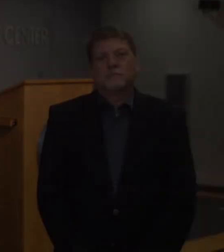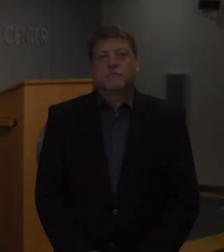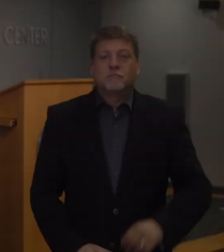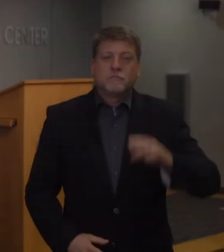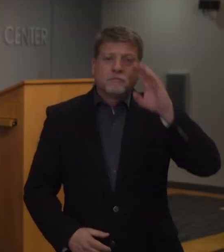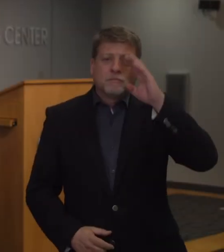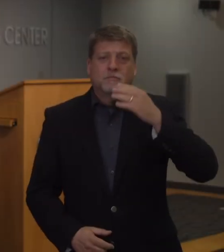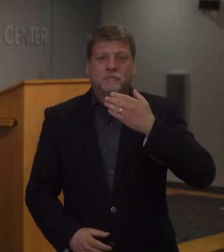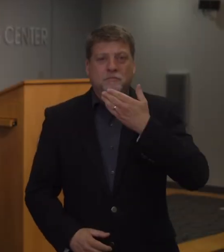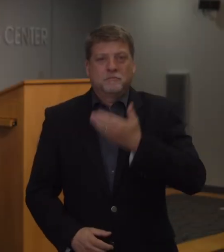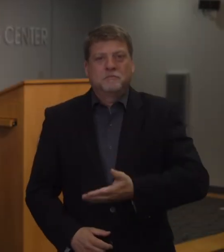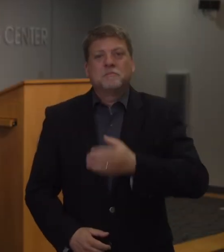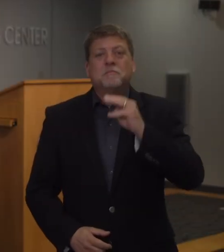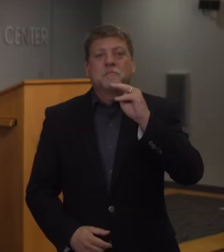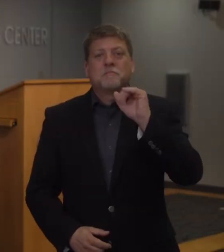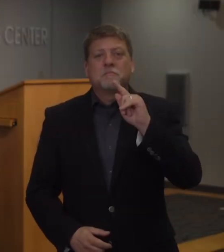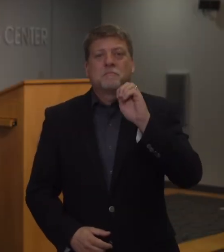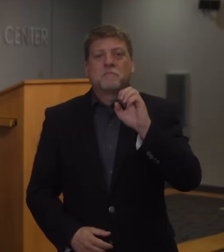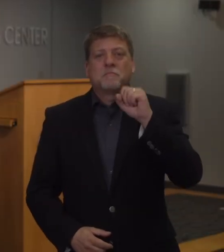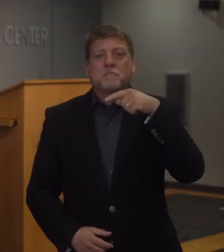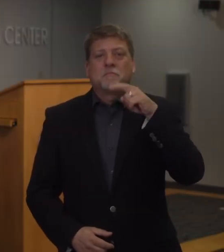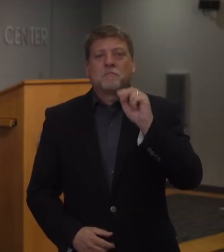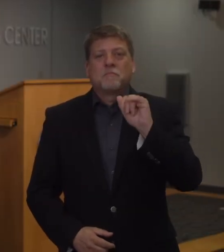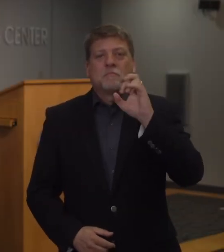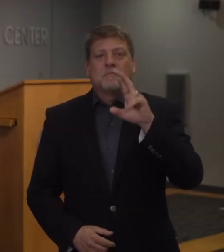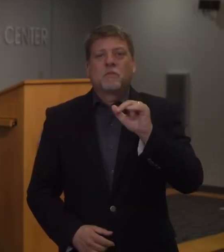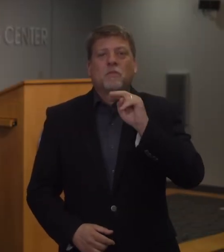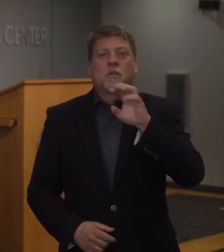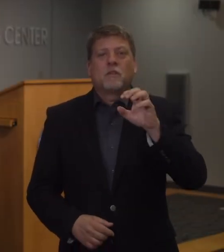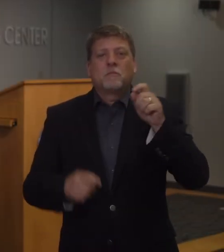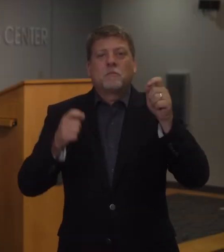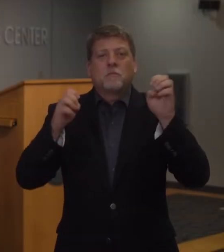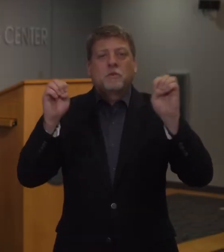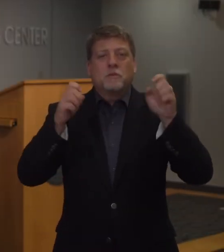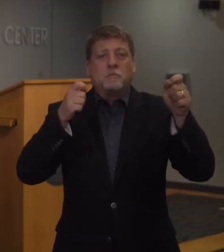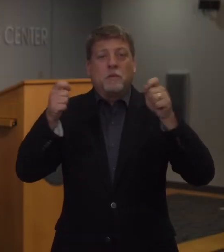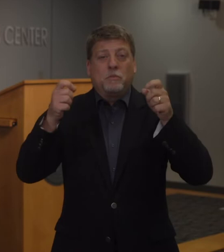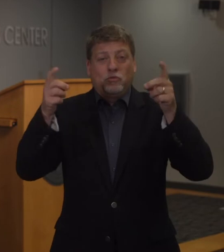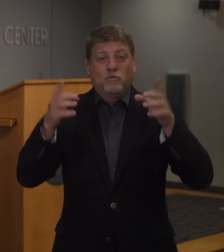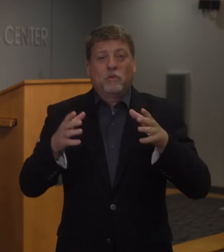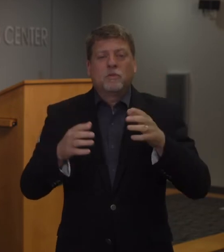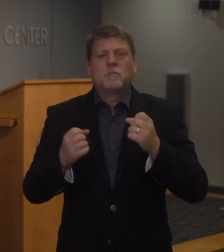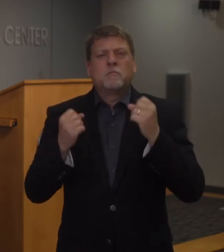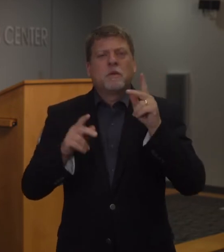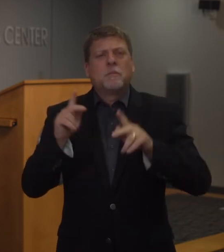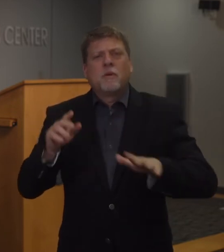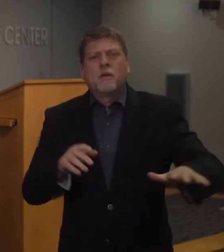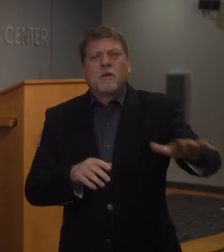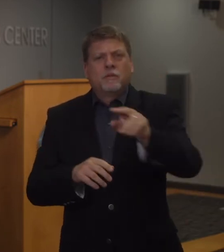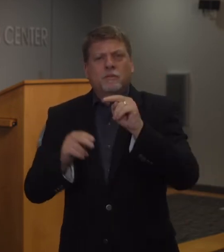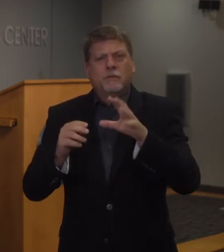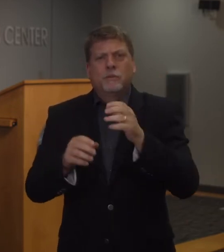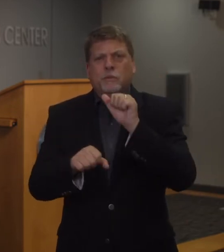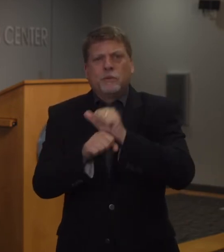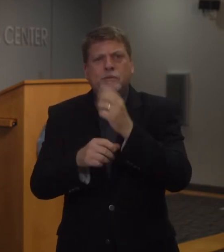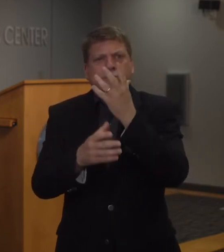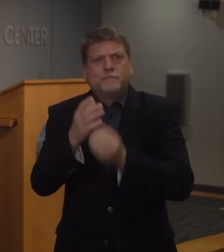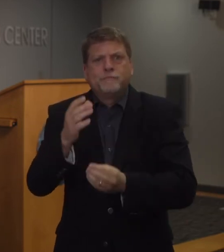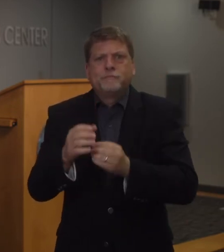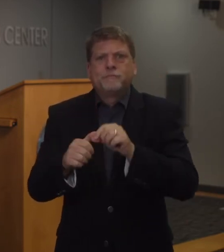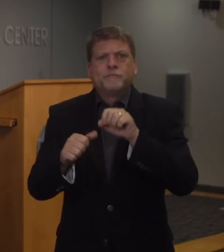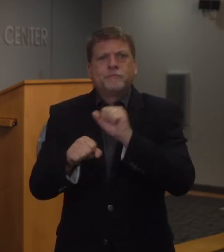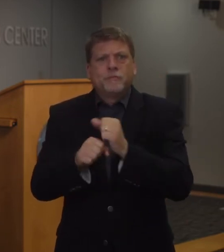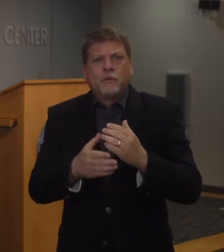Hi, I'm Mike Sprayberry, North Carolina's Emergency Management Director. Many North Carolinians have lost work and lost